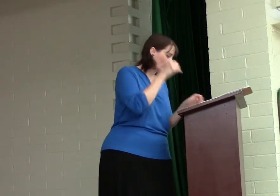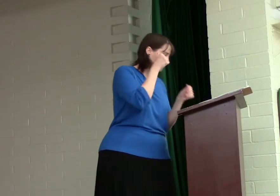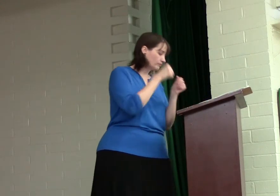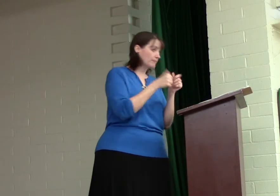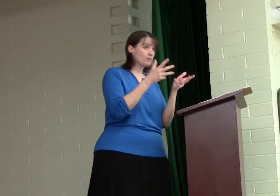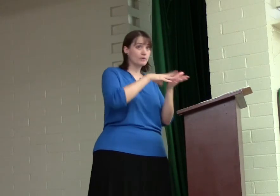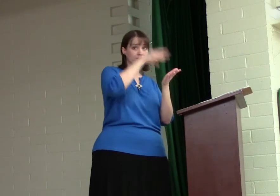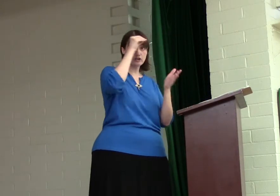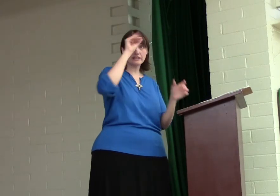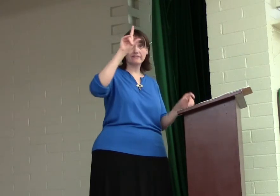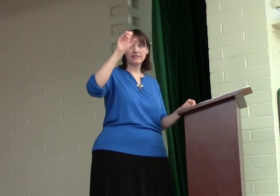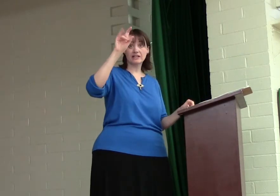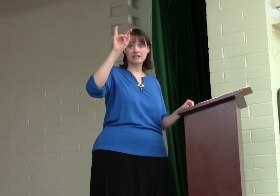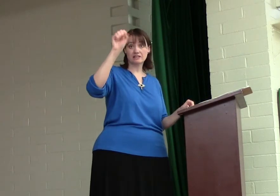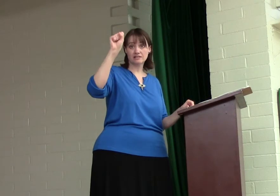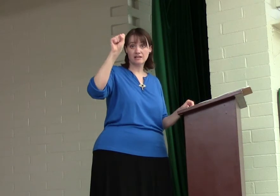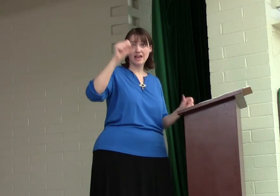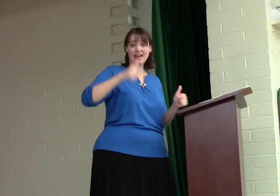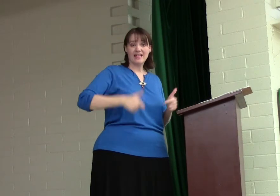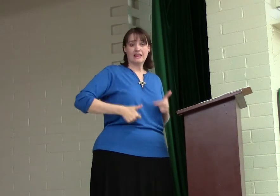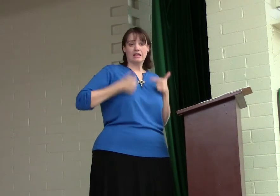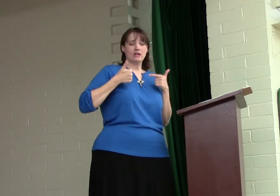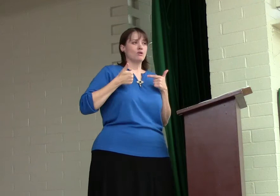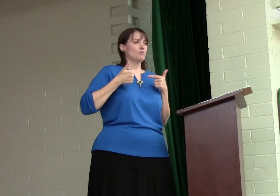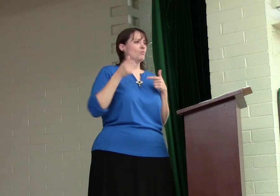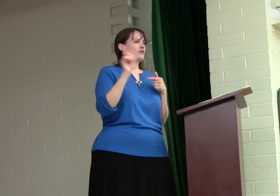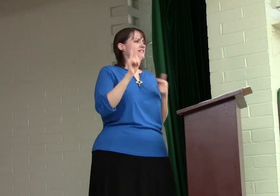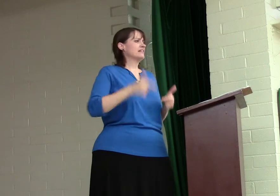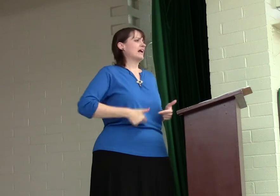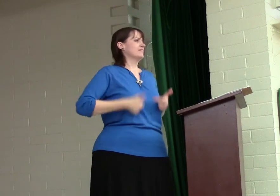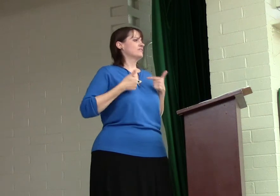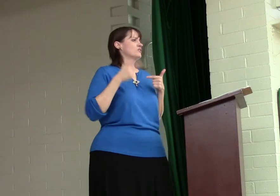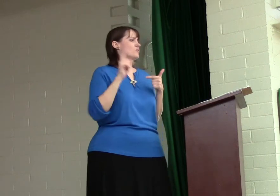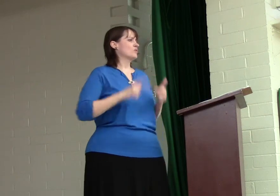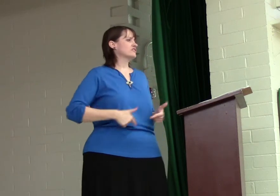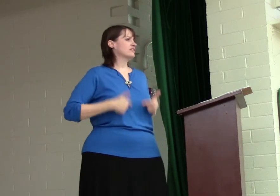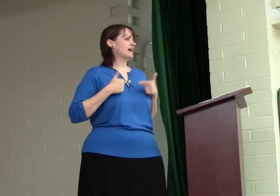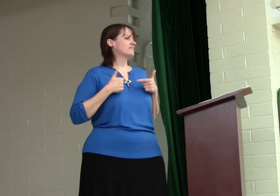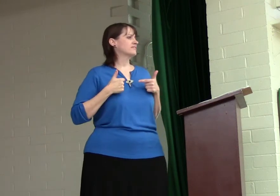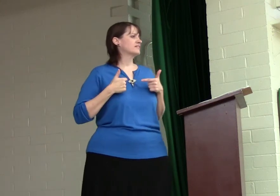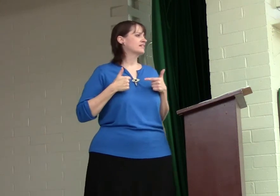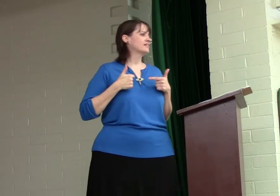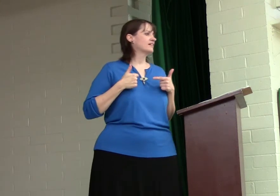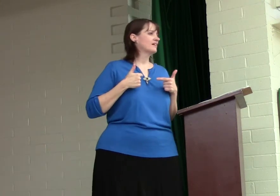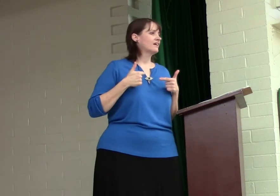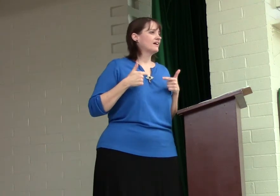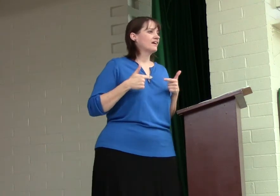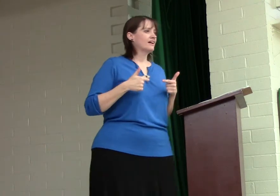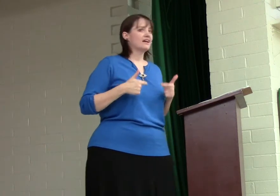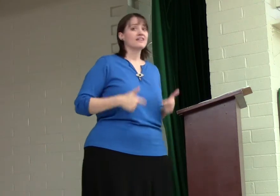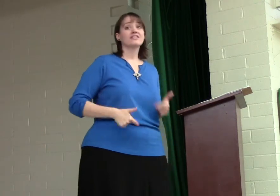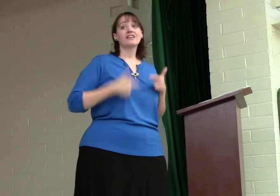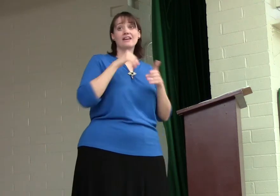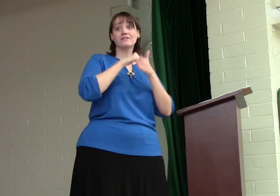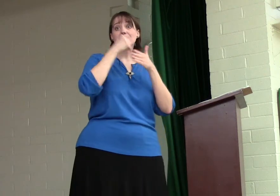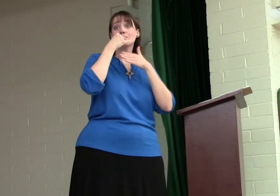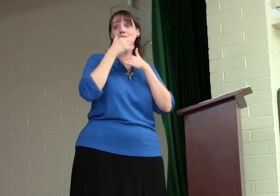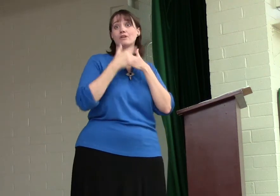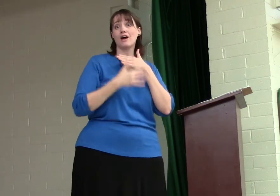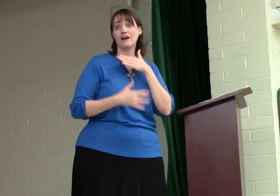Remember what we learned in Leviticus. Where is the life? Where is the life? The life is in the blood,